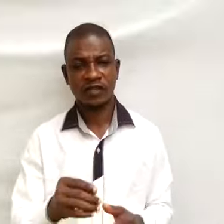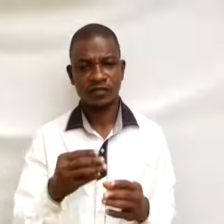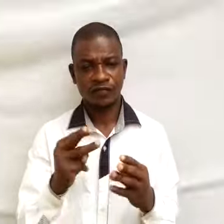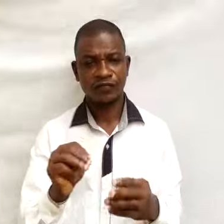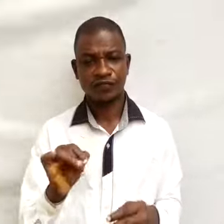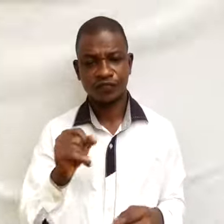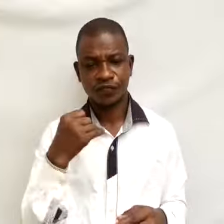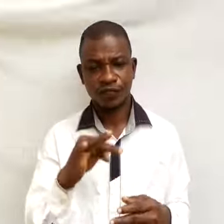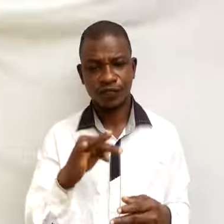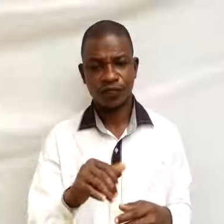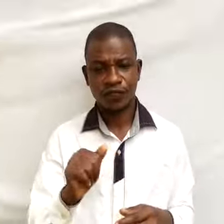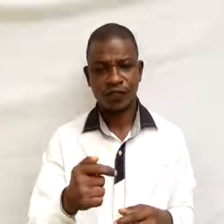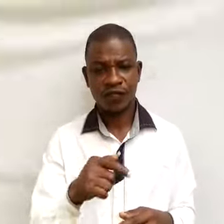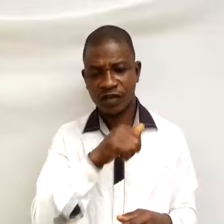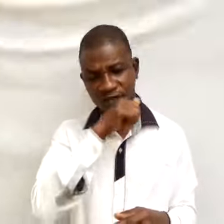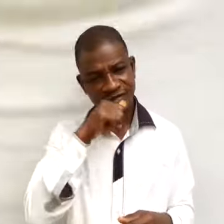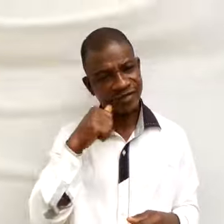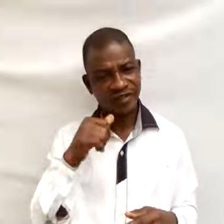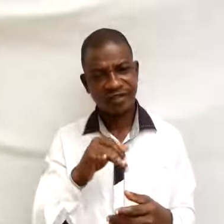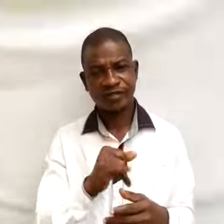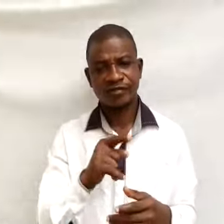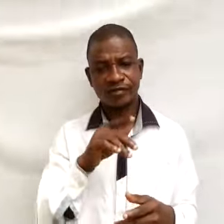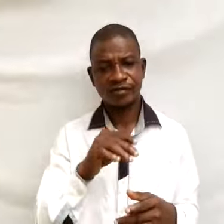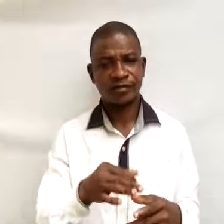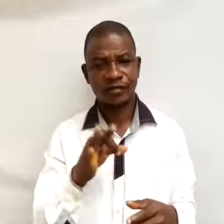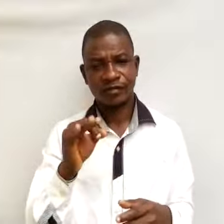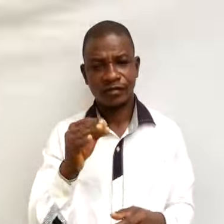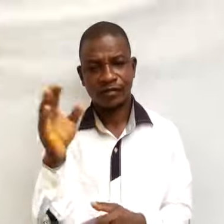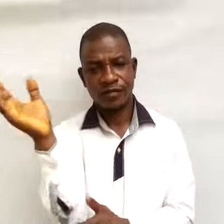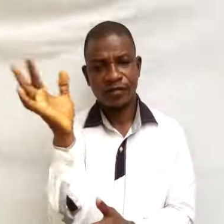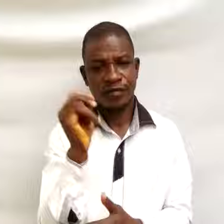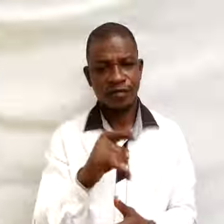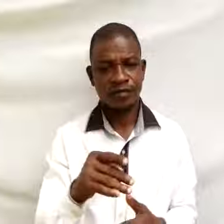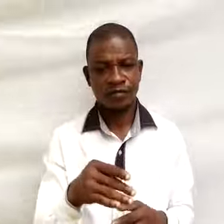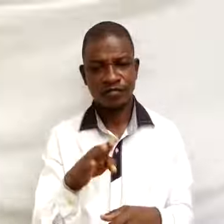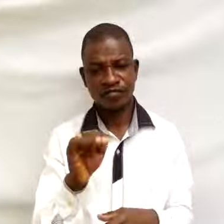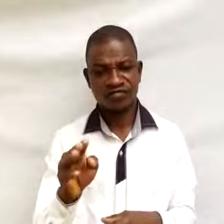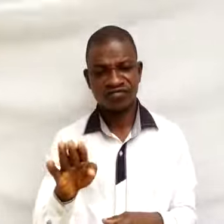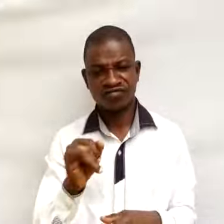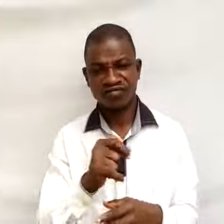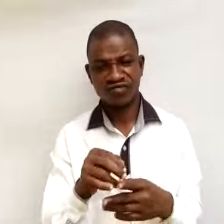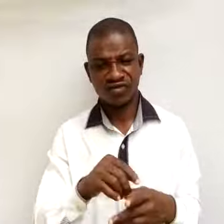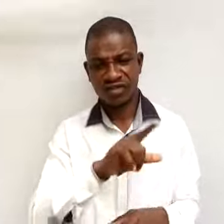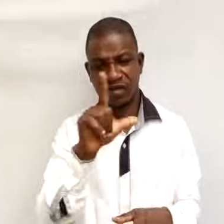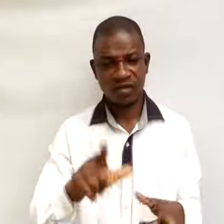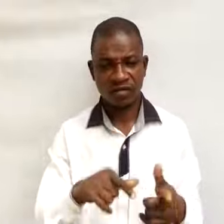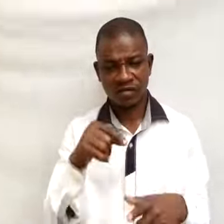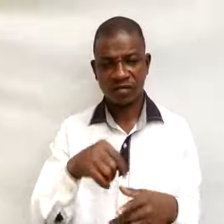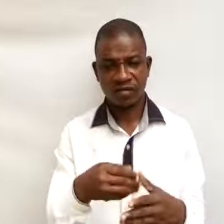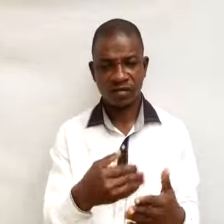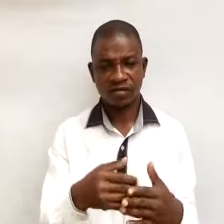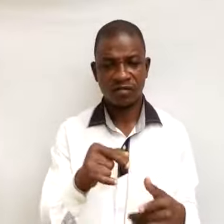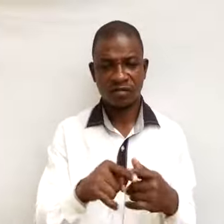agro-based and forest-based industries are located close to raw